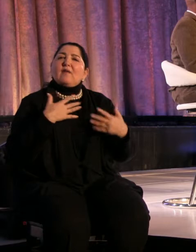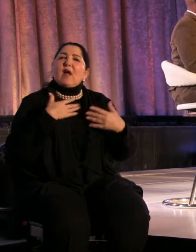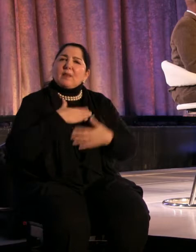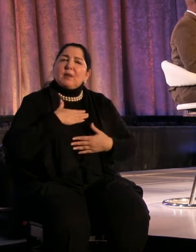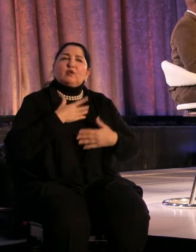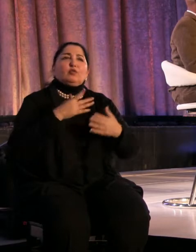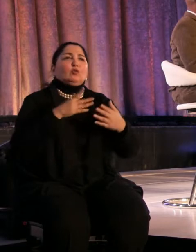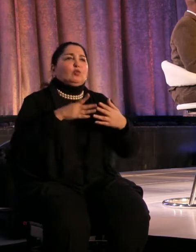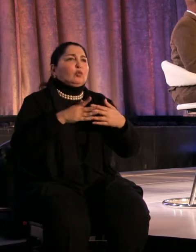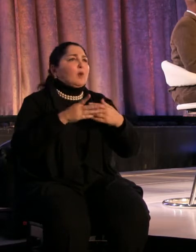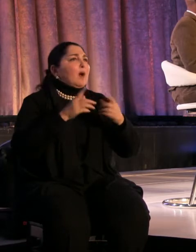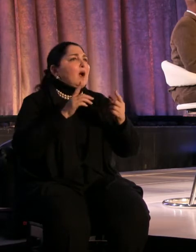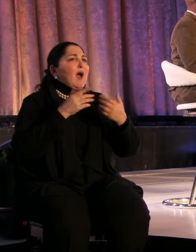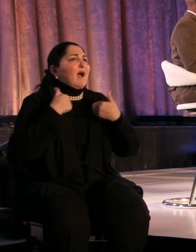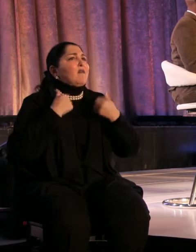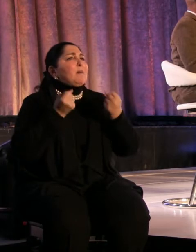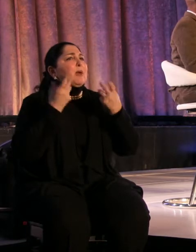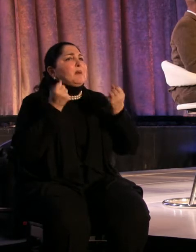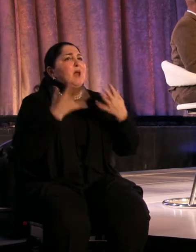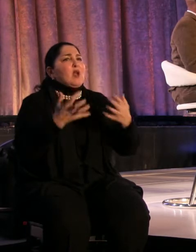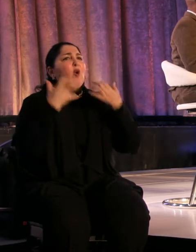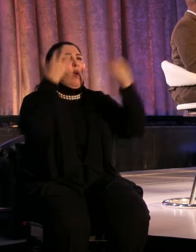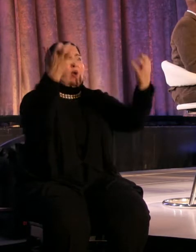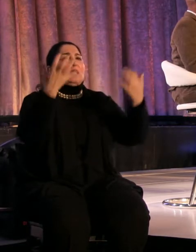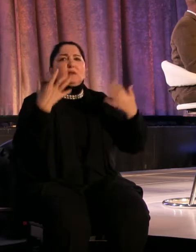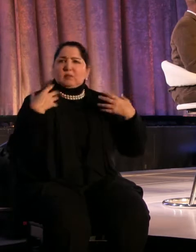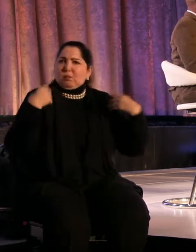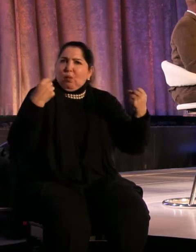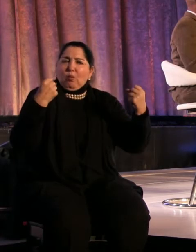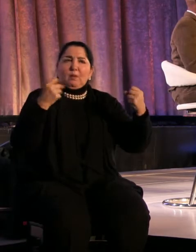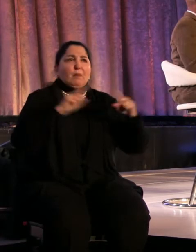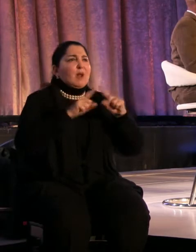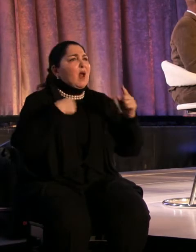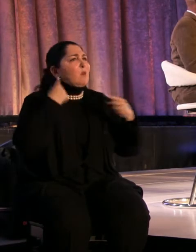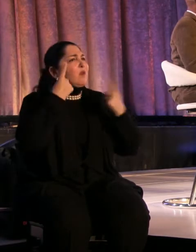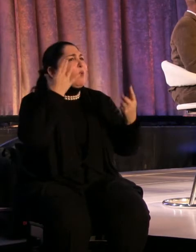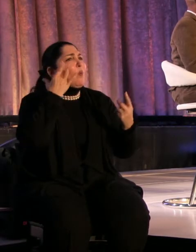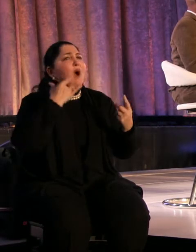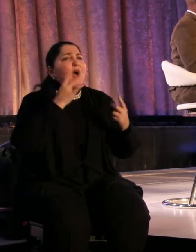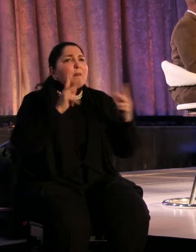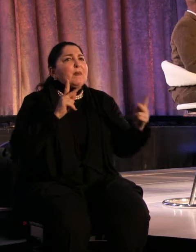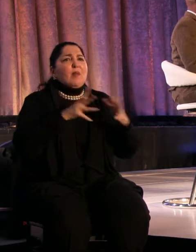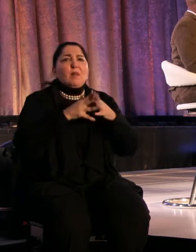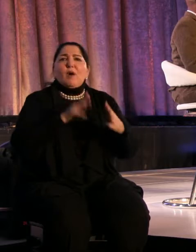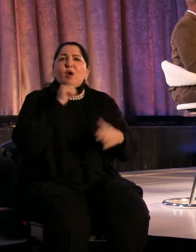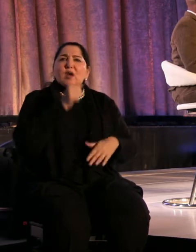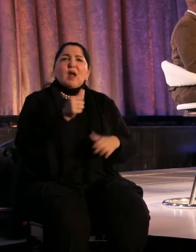audiences, but I do wonder why we don't. We're not absolutely demanding at all the time.